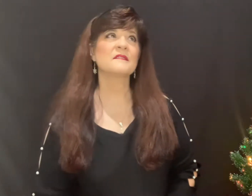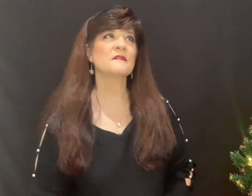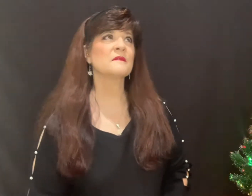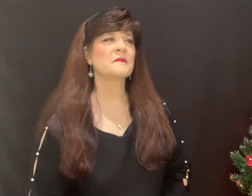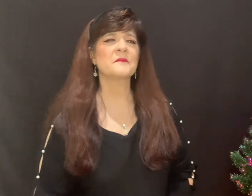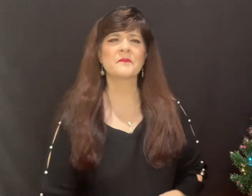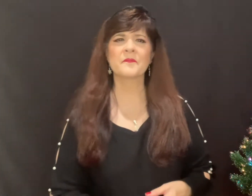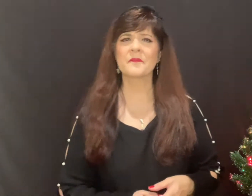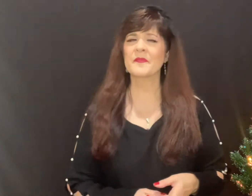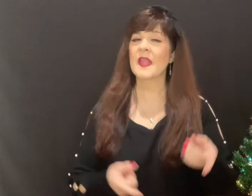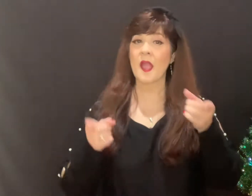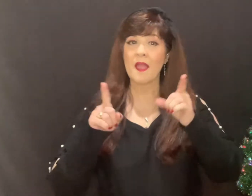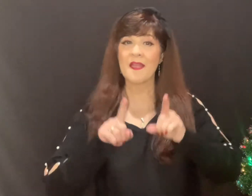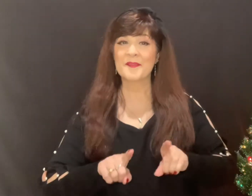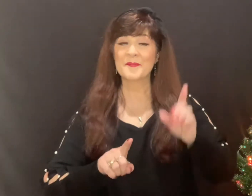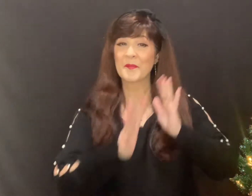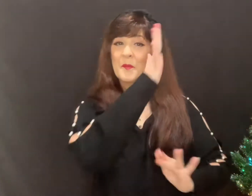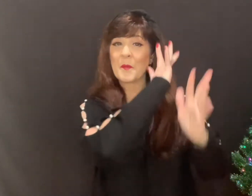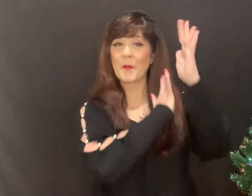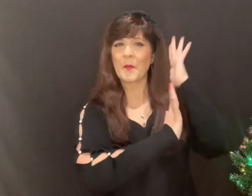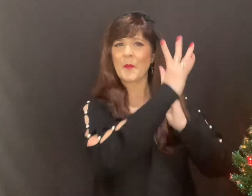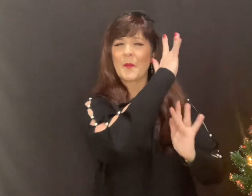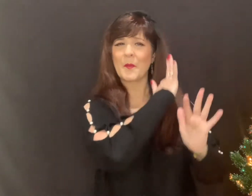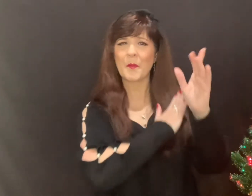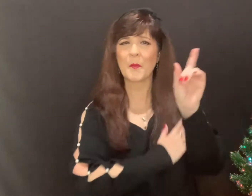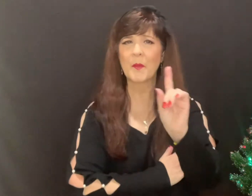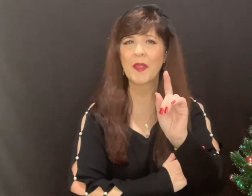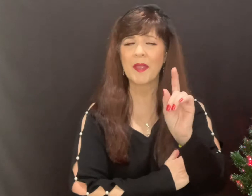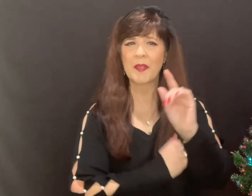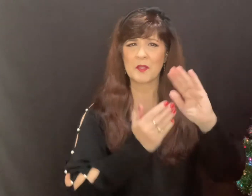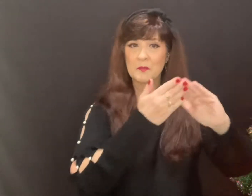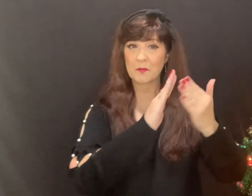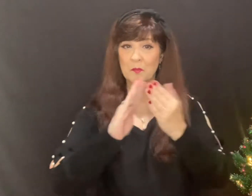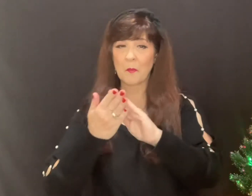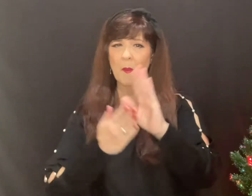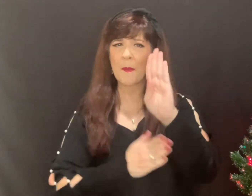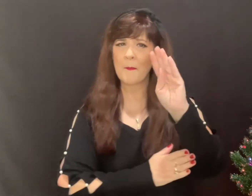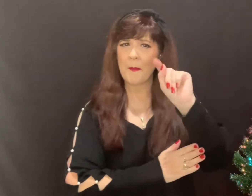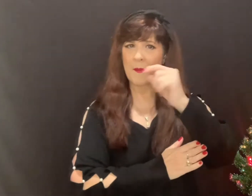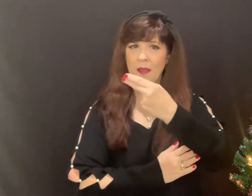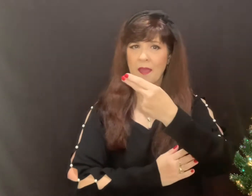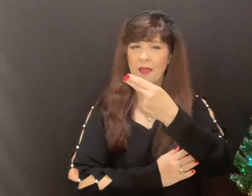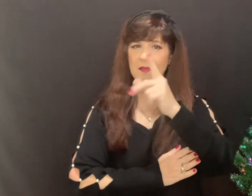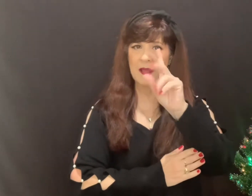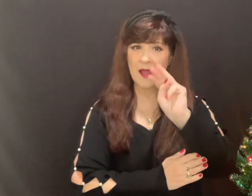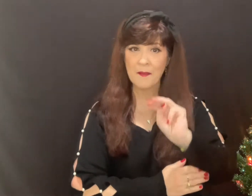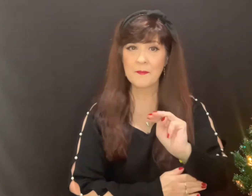Long time ago, in Bethlehem, saw the Holy